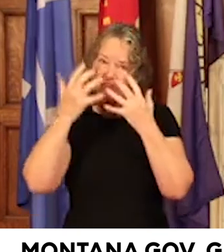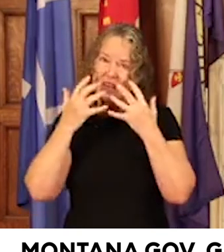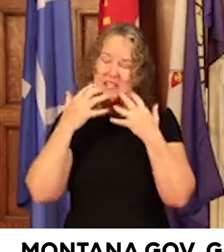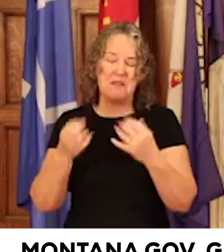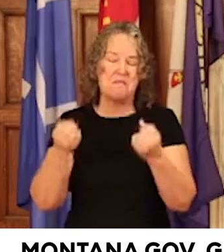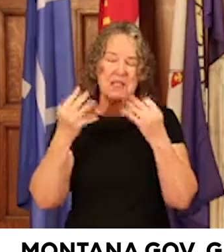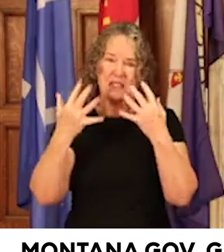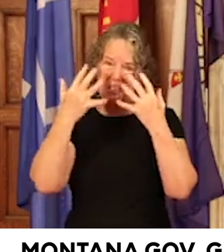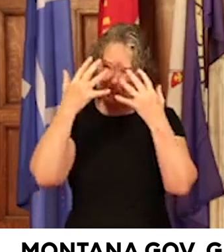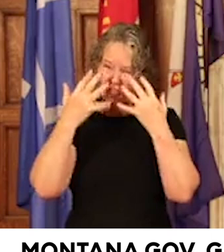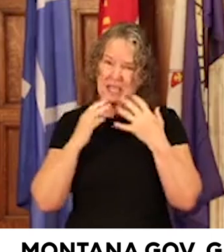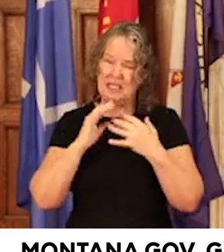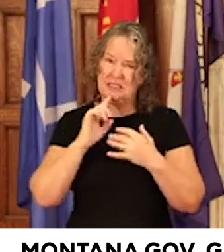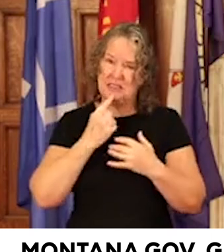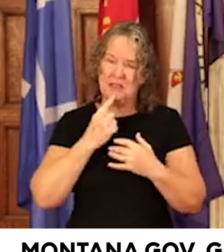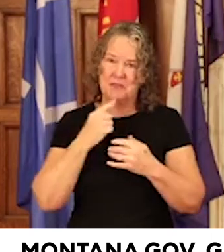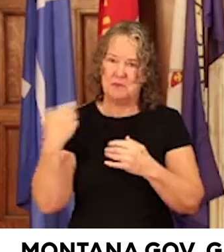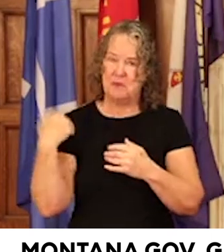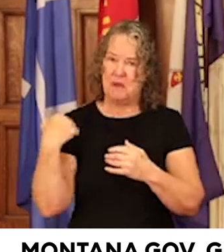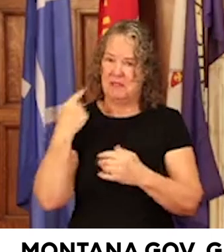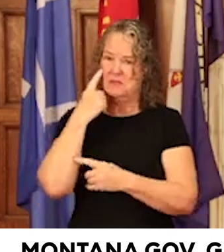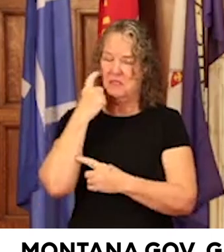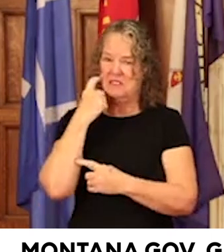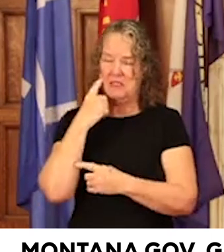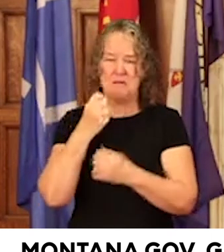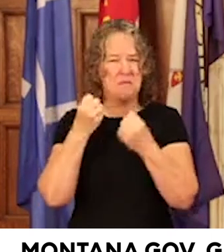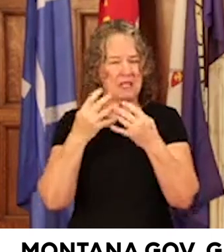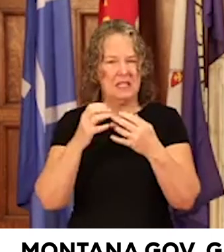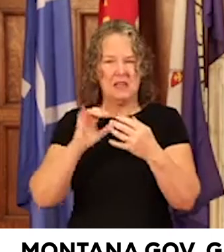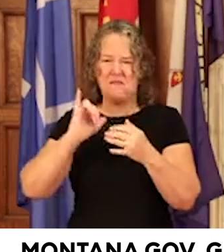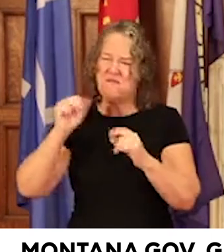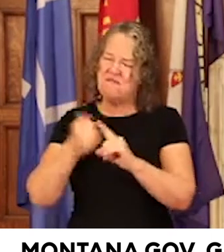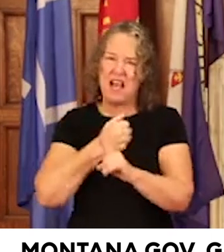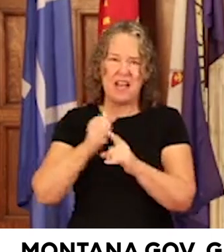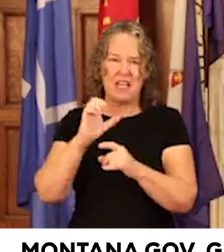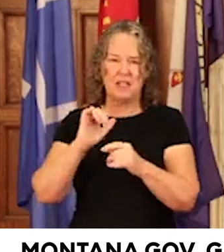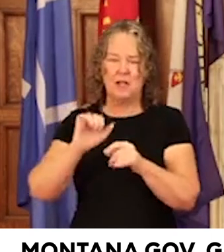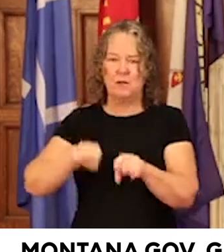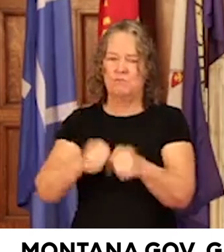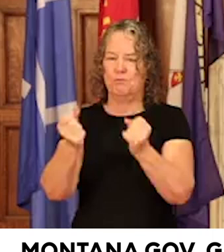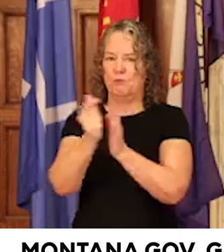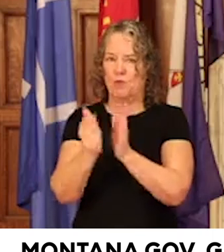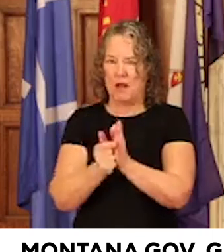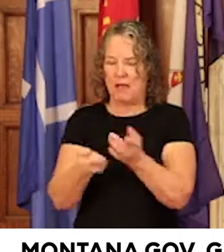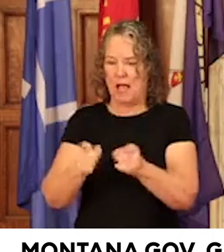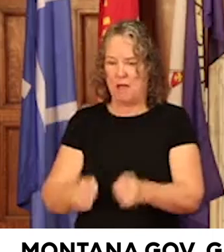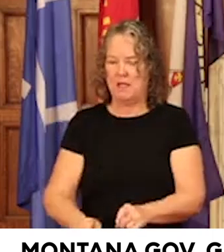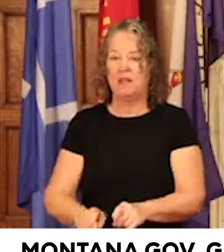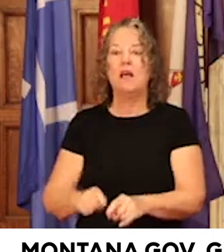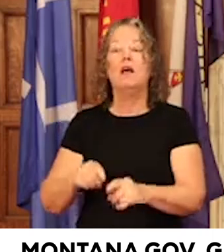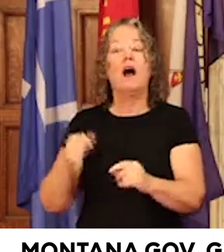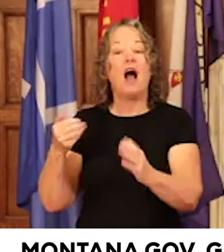reminders of this recently. A string of violent crime within the last two weeks has threatened the lives of law enforcement officers